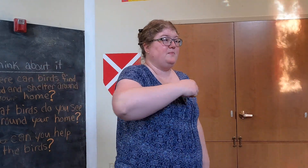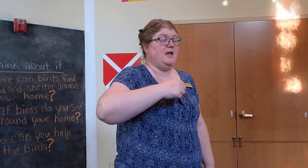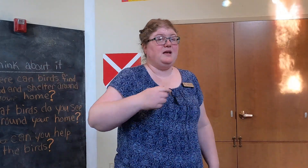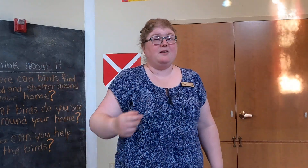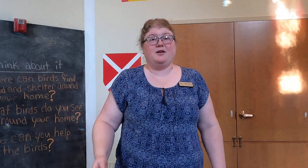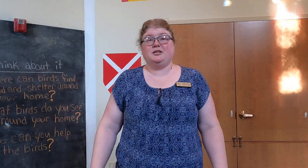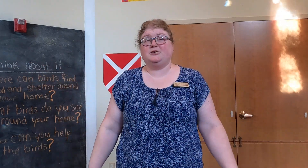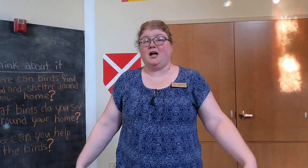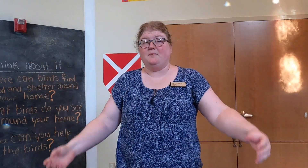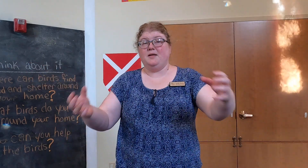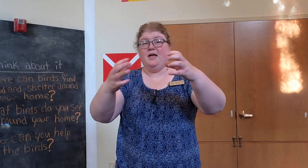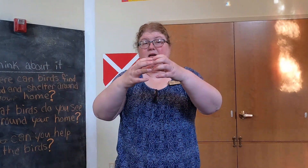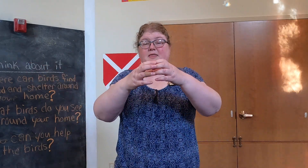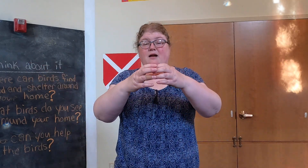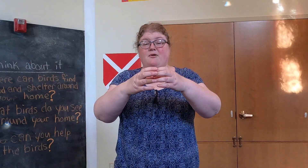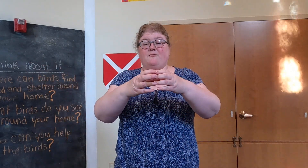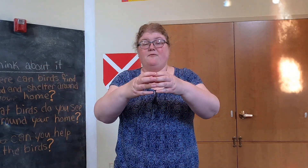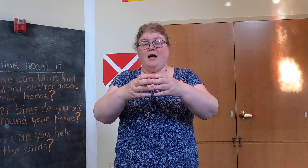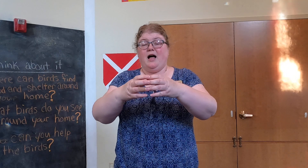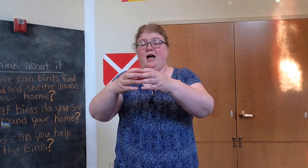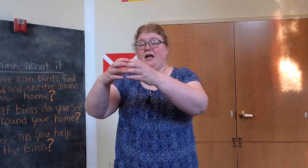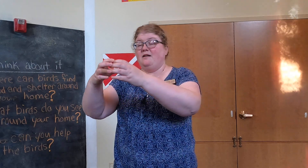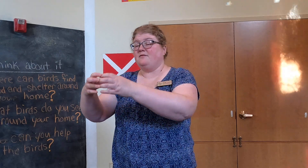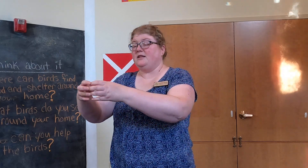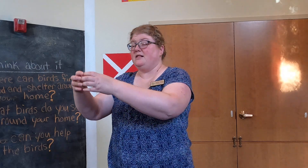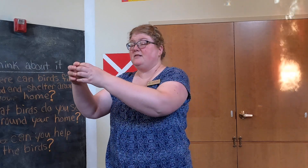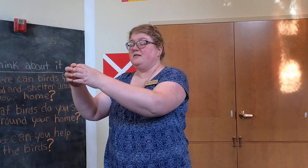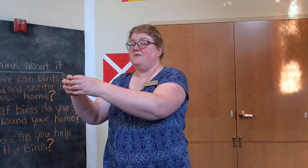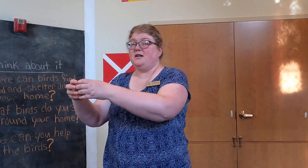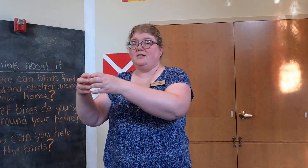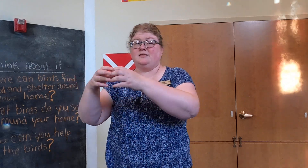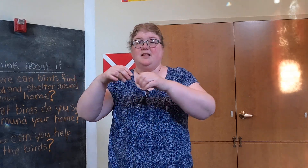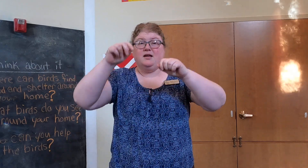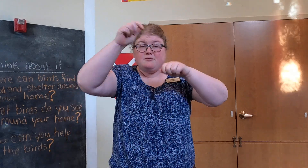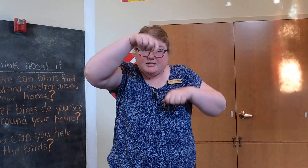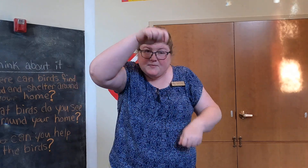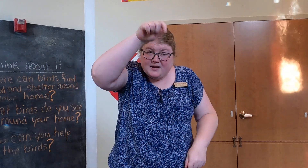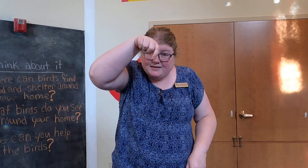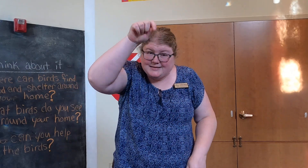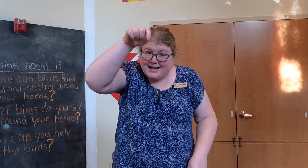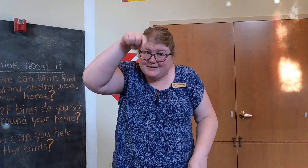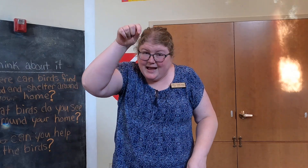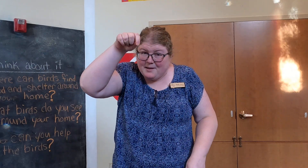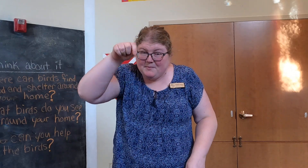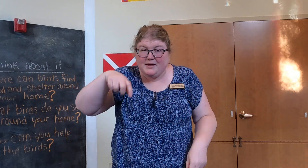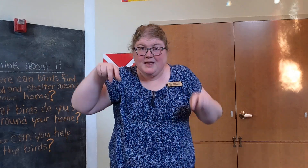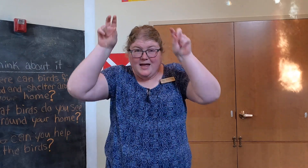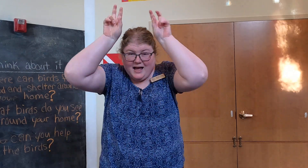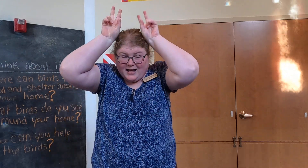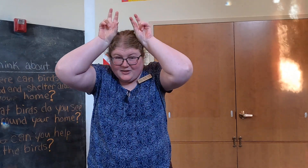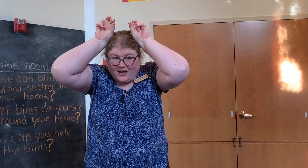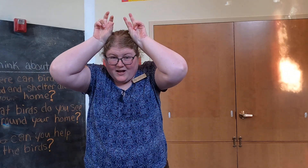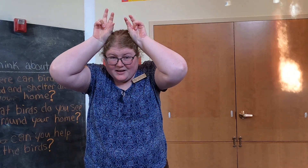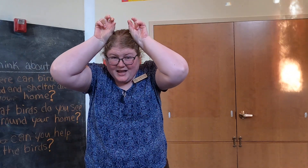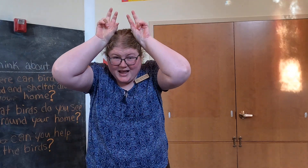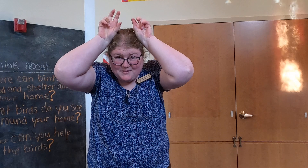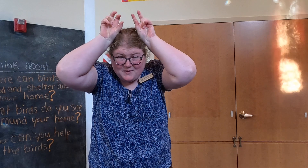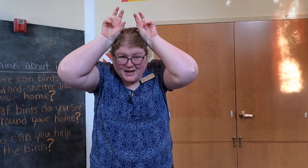the bakery shop there were five little donuts with sprinkles on top. Along came a